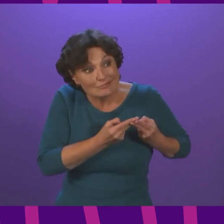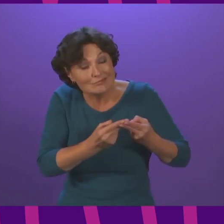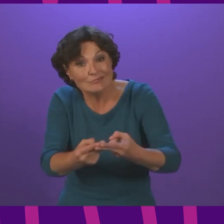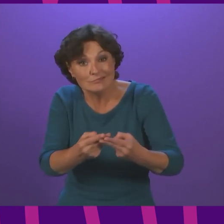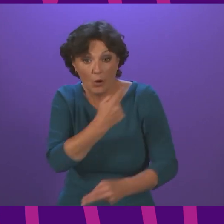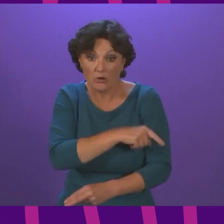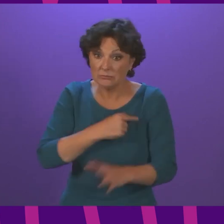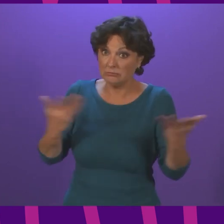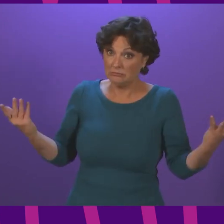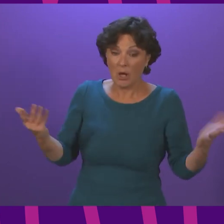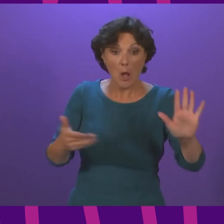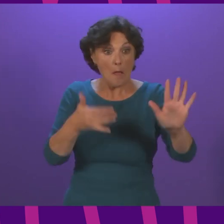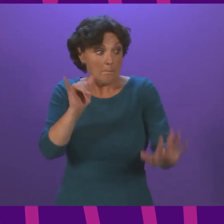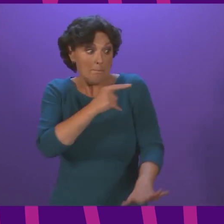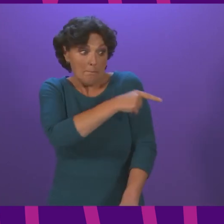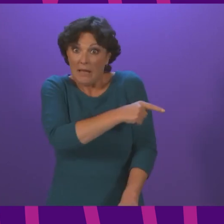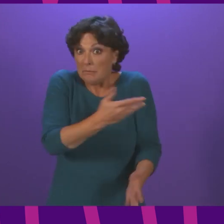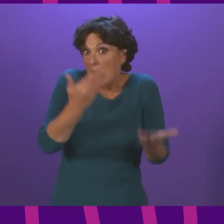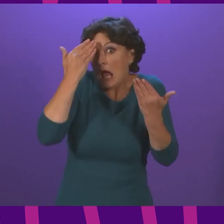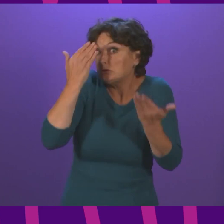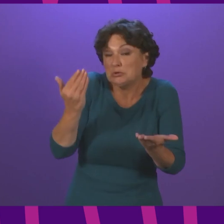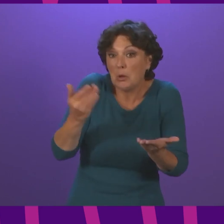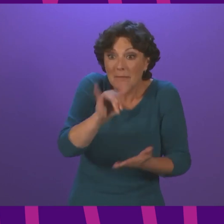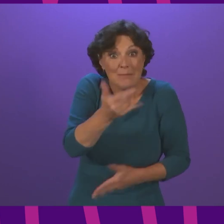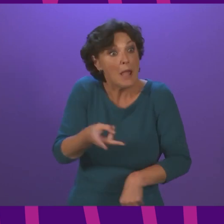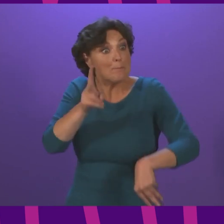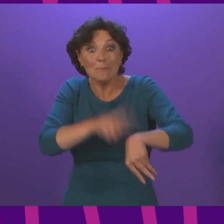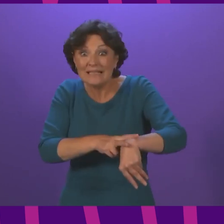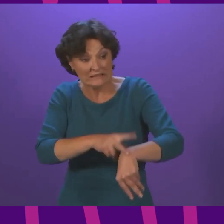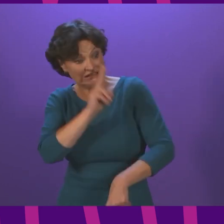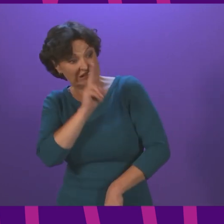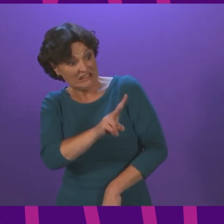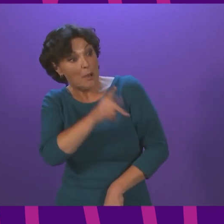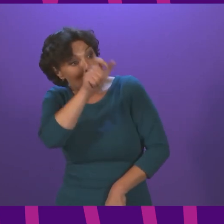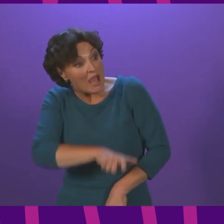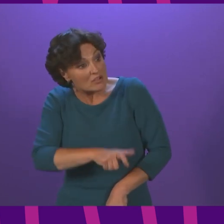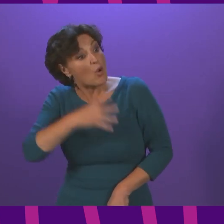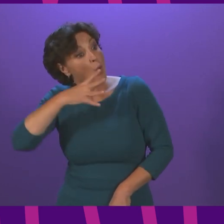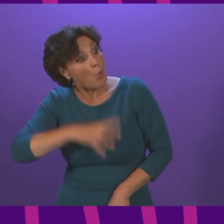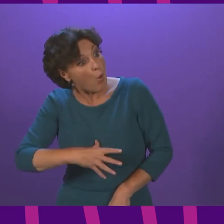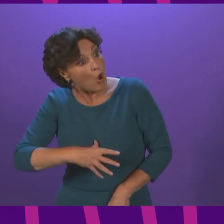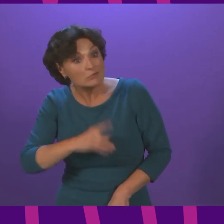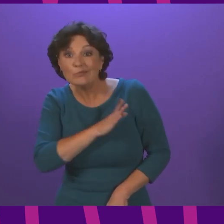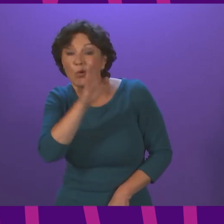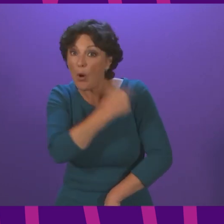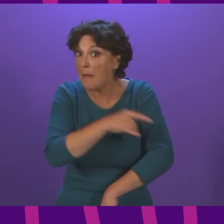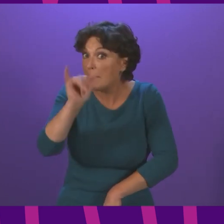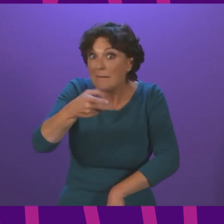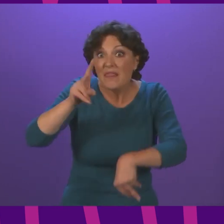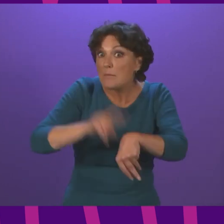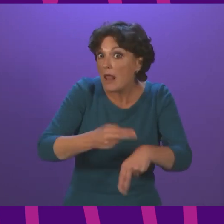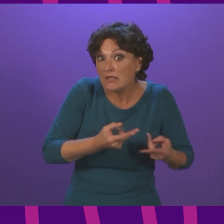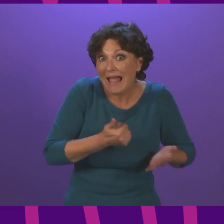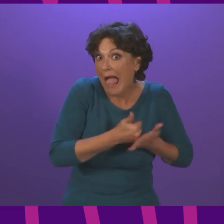the member is suggesting that this shouldn't be the case that if a police officer comes across somebody who needs to go to hospital they will opt to transfer them to hospital but